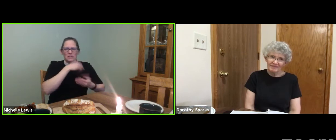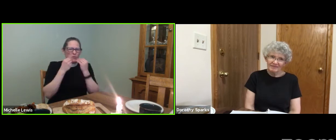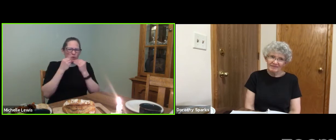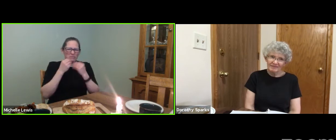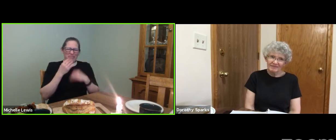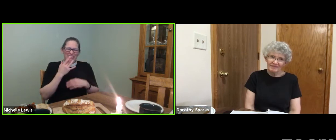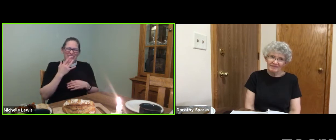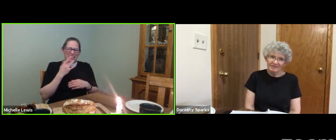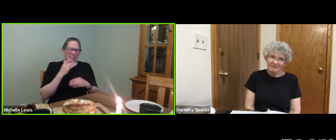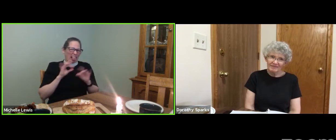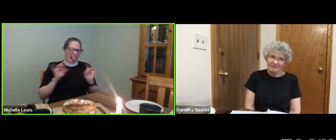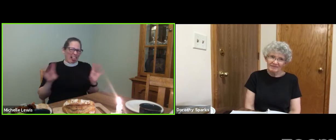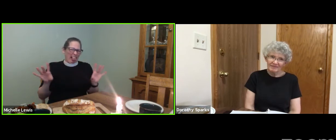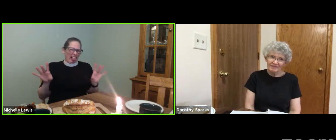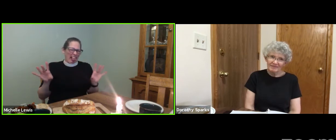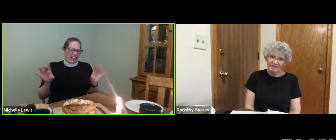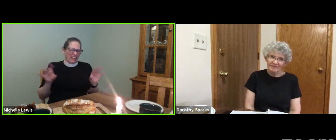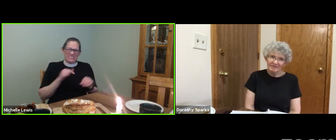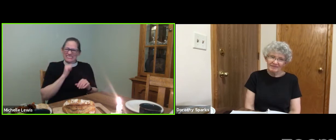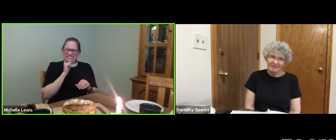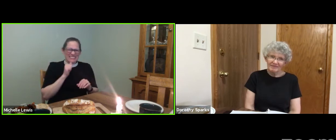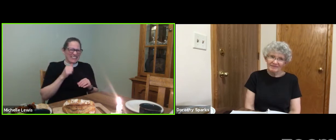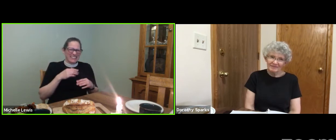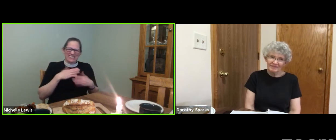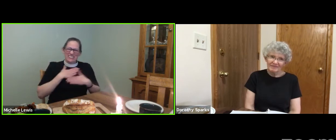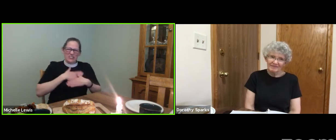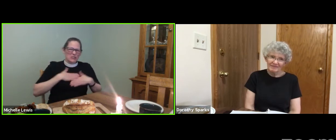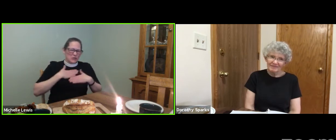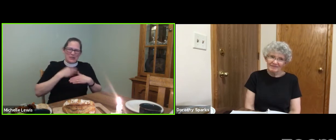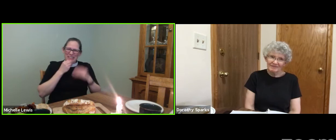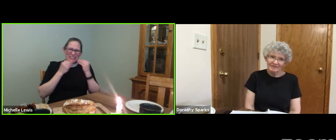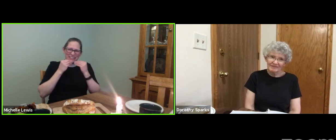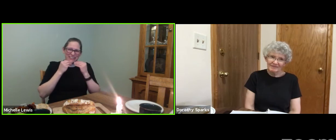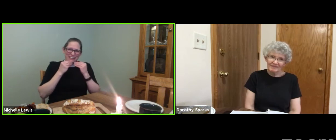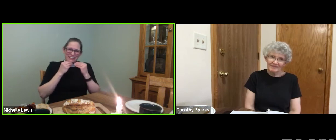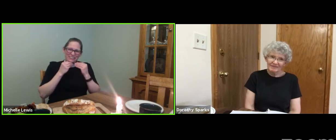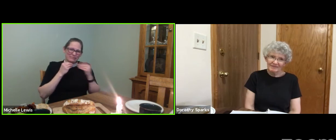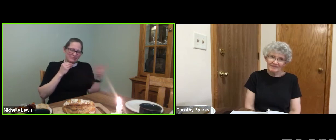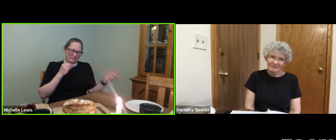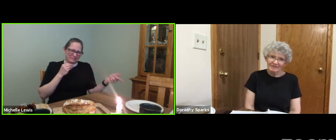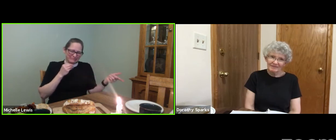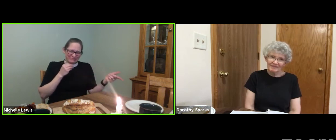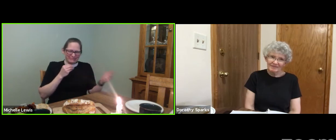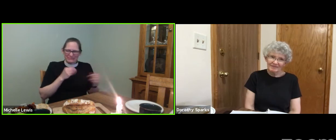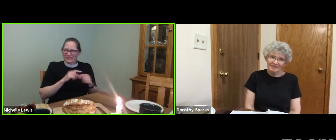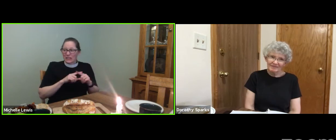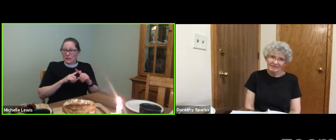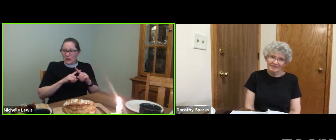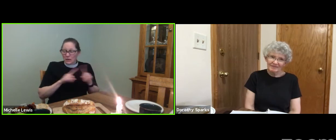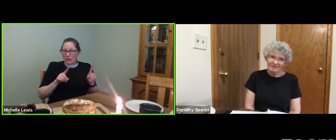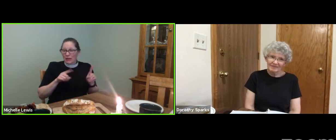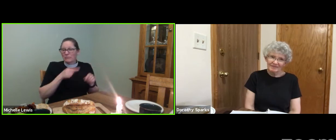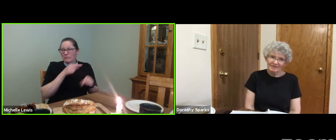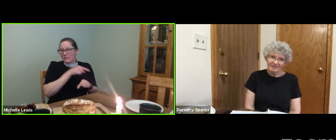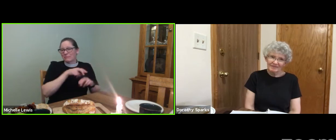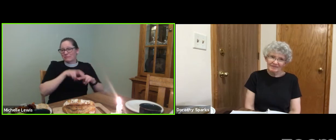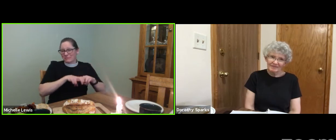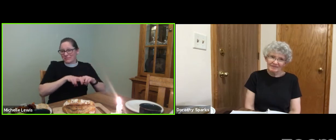And food didn't taste good. He did not enjoy eating at that point in time. But he sat with